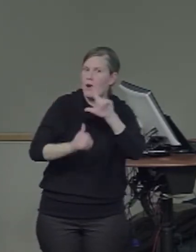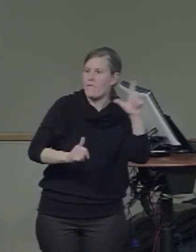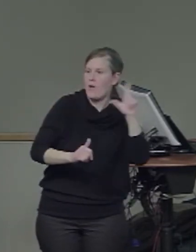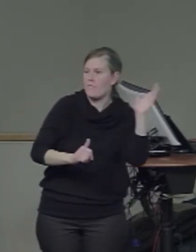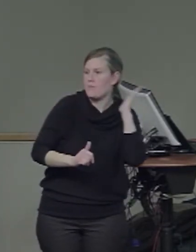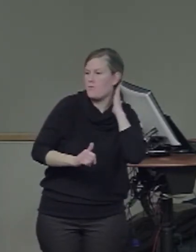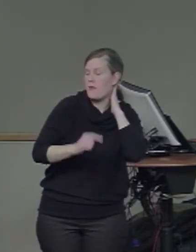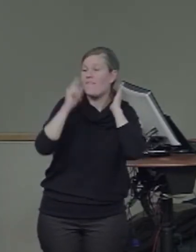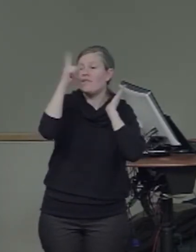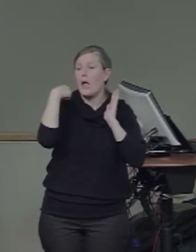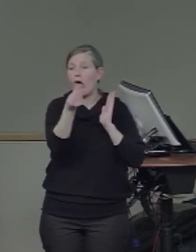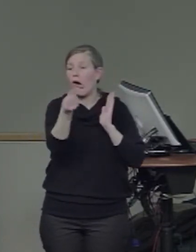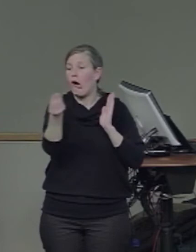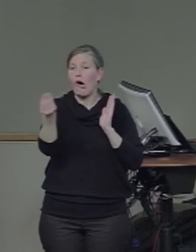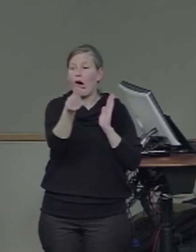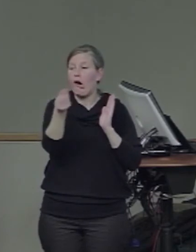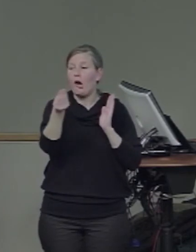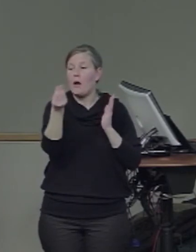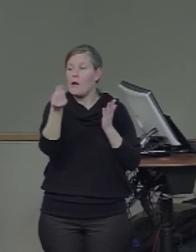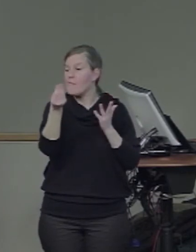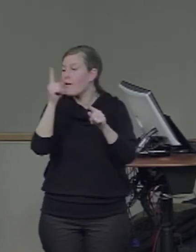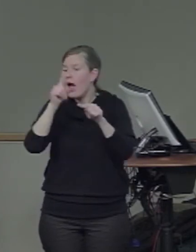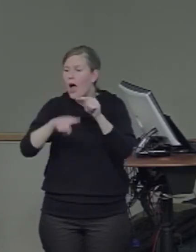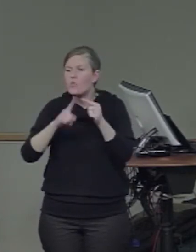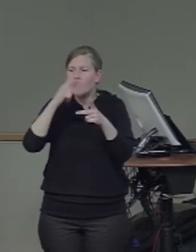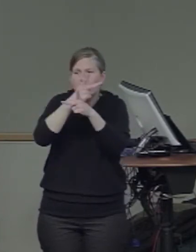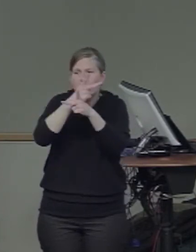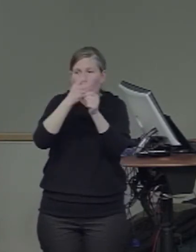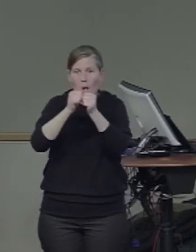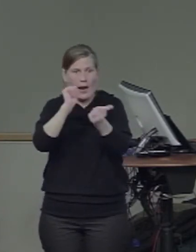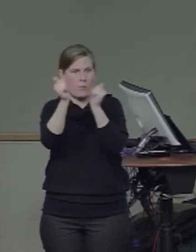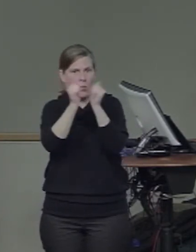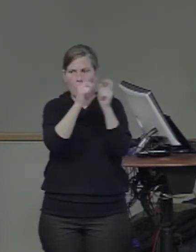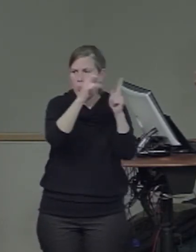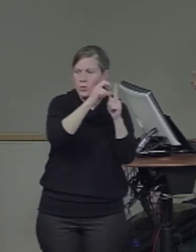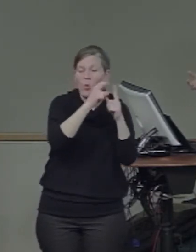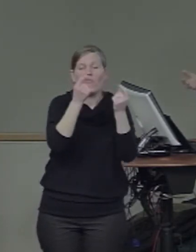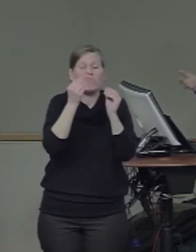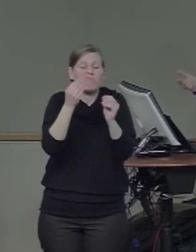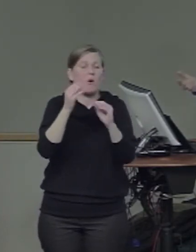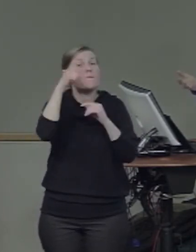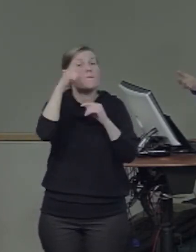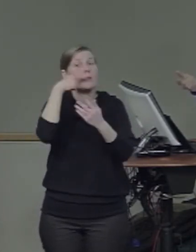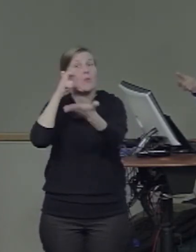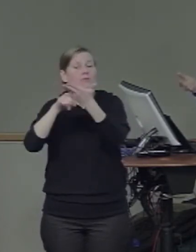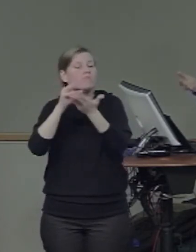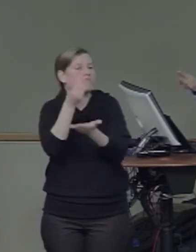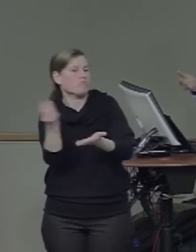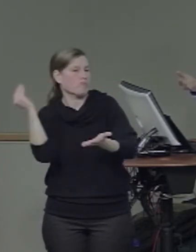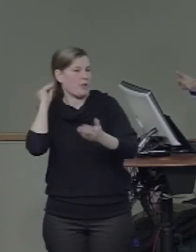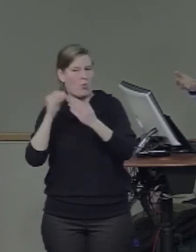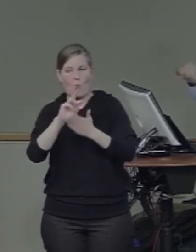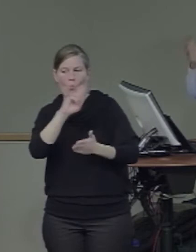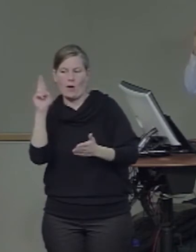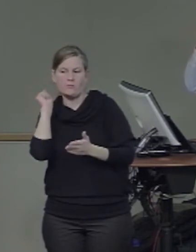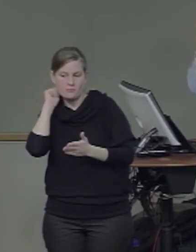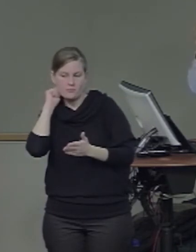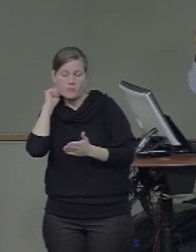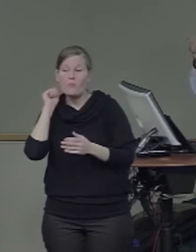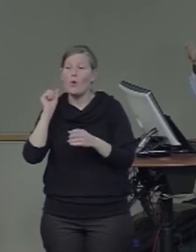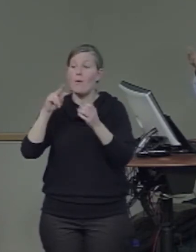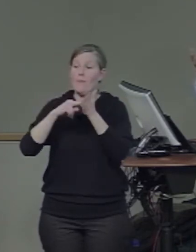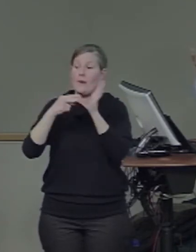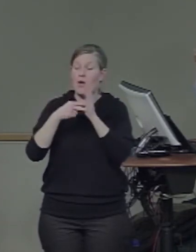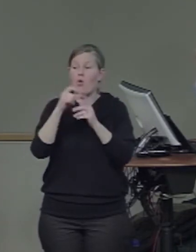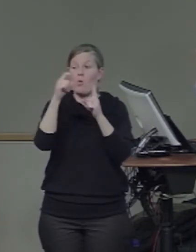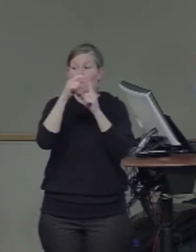that hemisphere against the word representations. Whereas the word representations in the right hemisphere are not competing as much. And so there's a